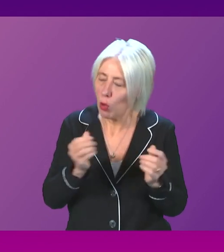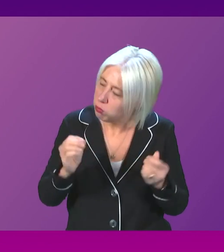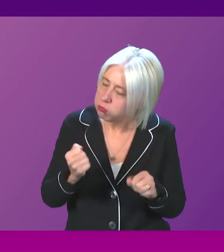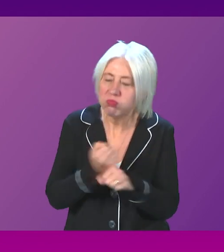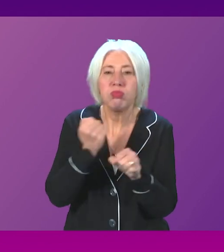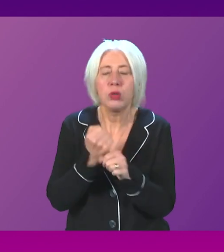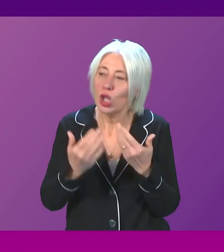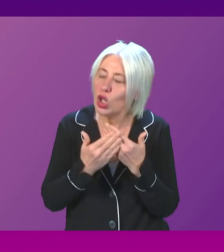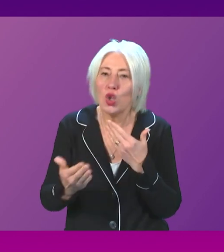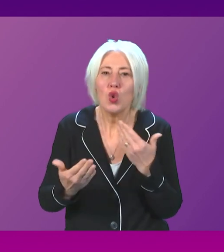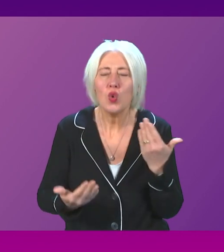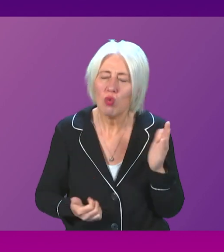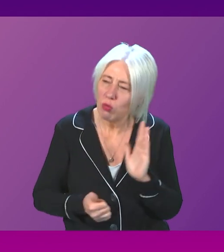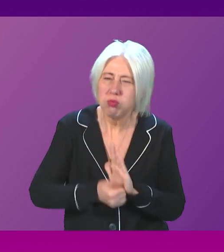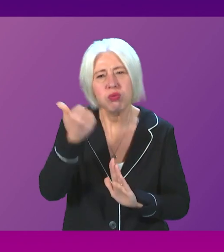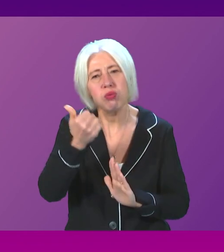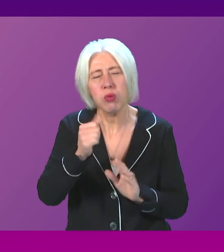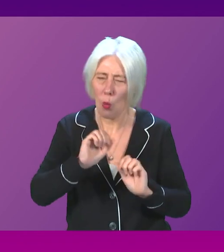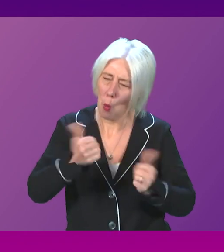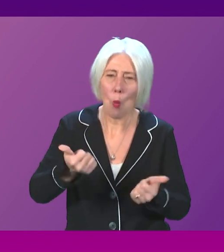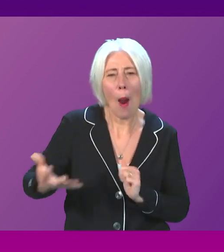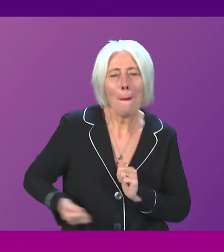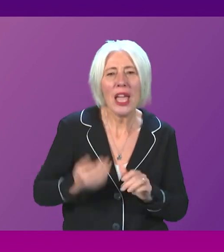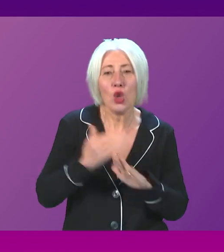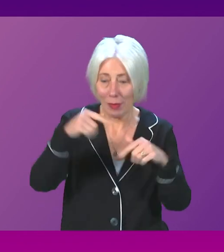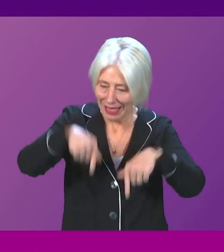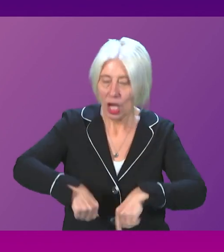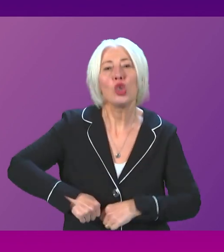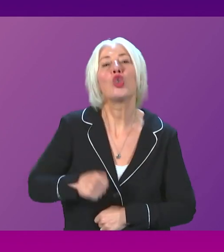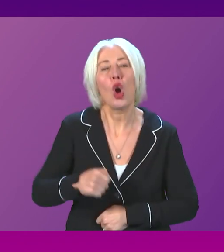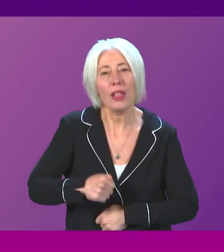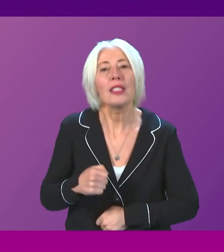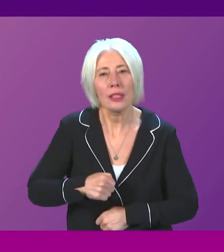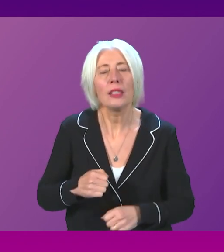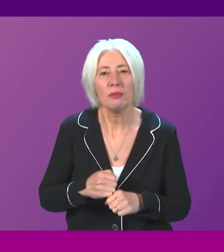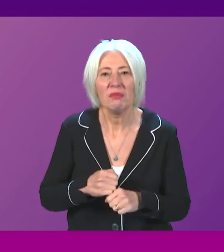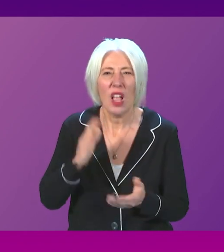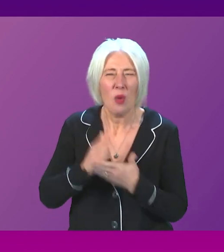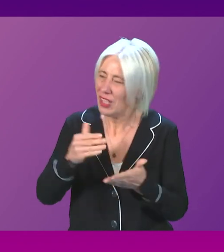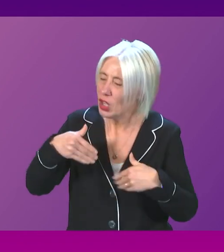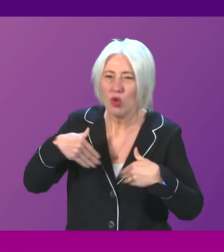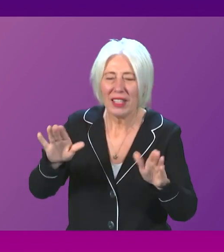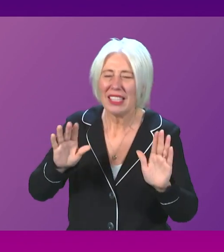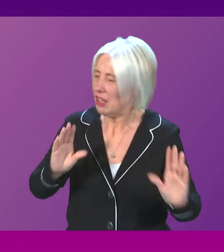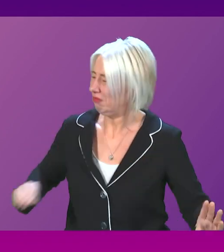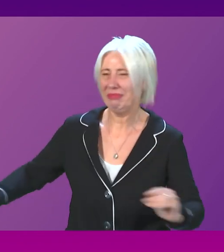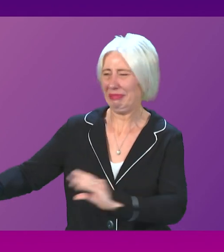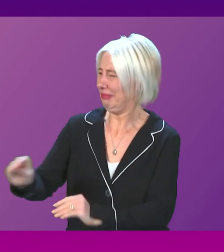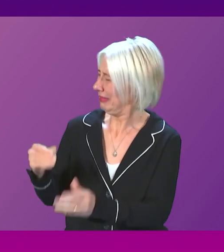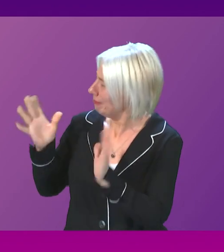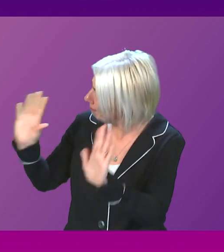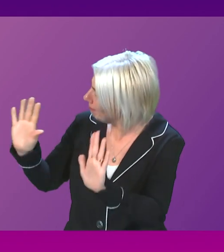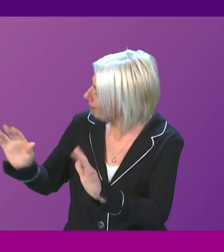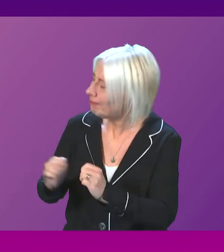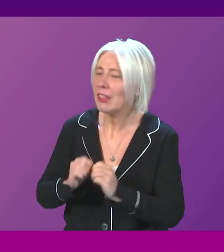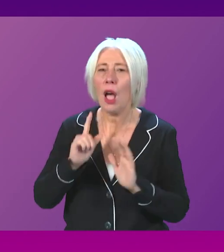thousands of high-skilled, well-paid jobs here in Scotland and change to get rid of an economically illiterate and